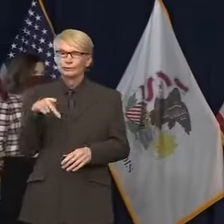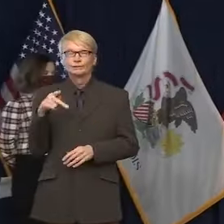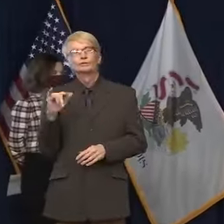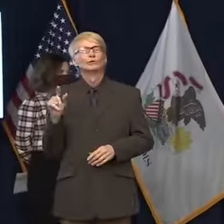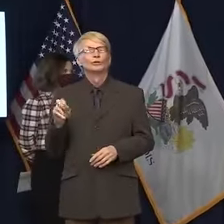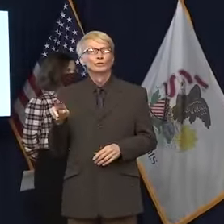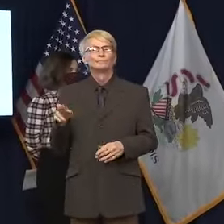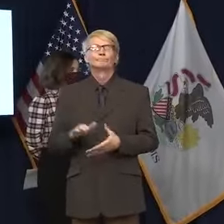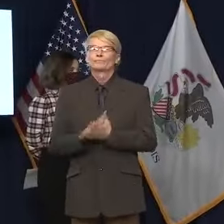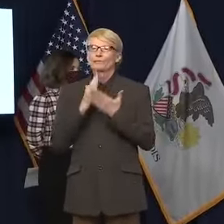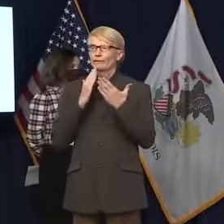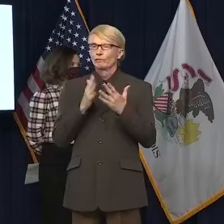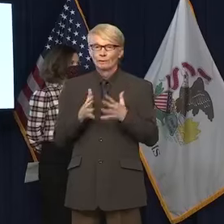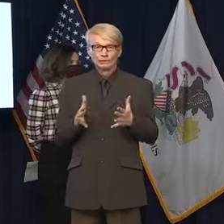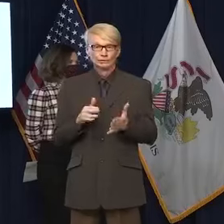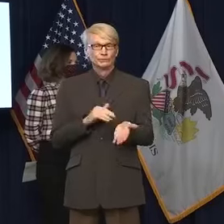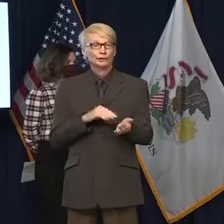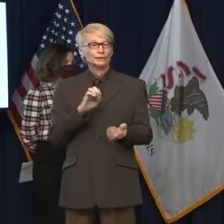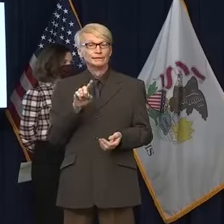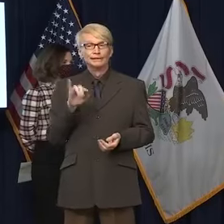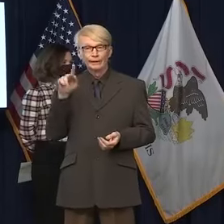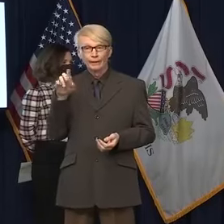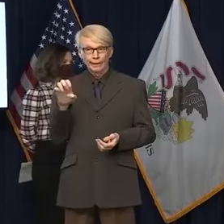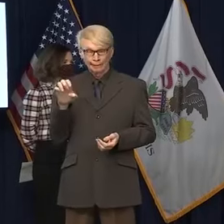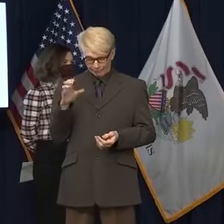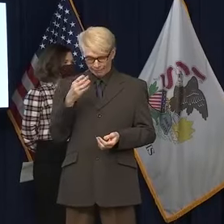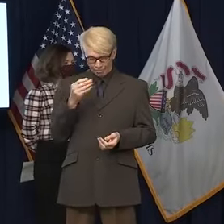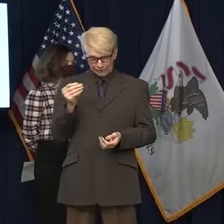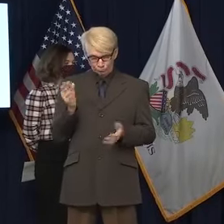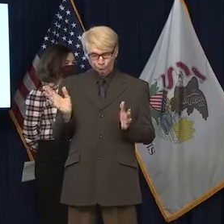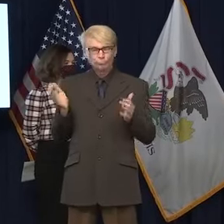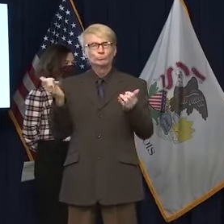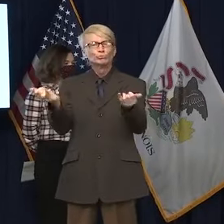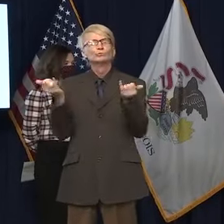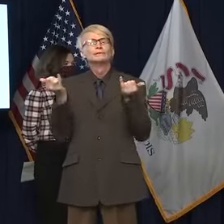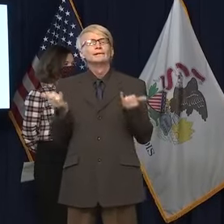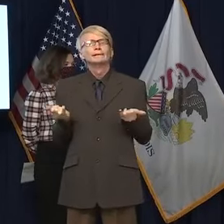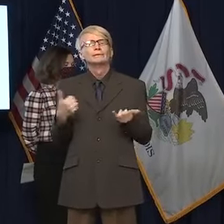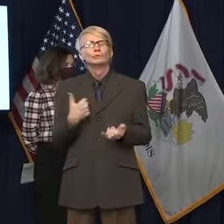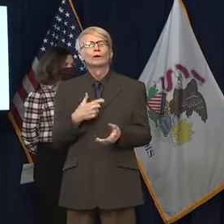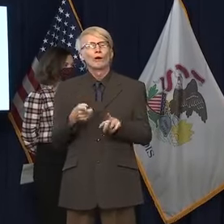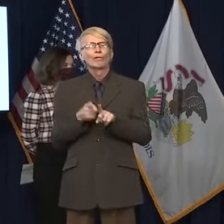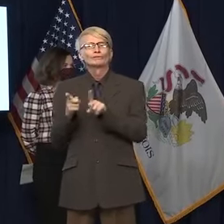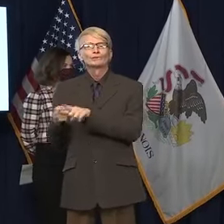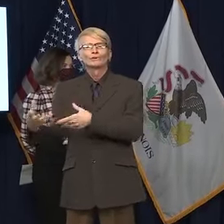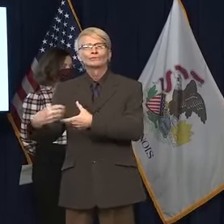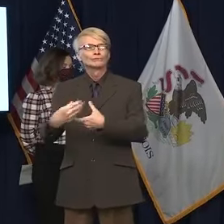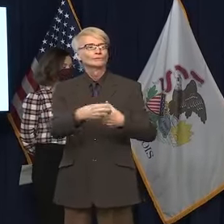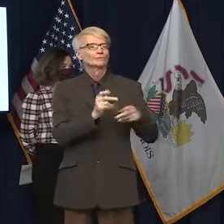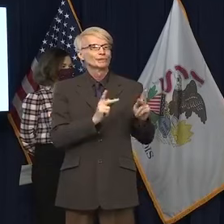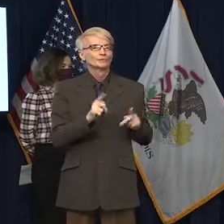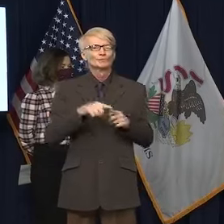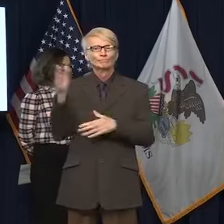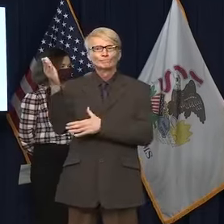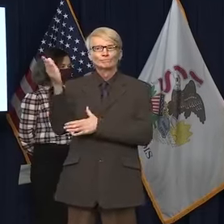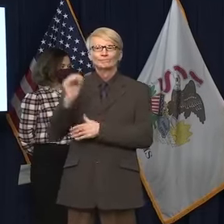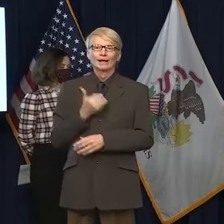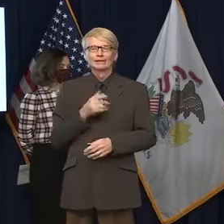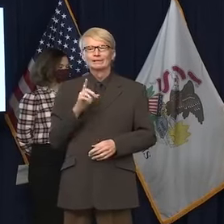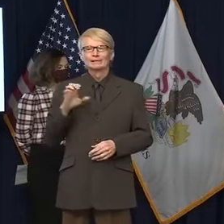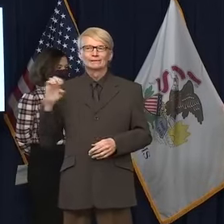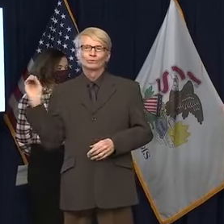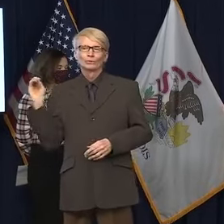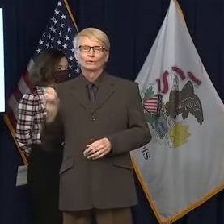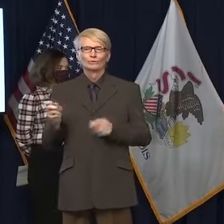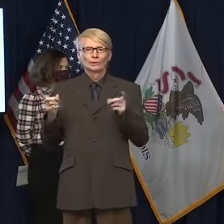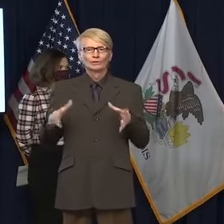Thank you very much, Dr. Ezeke. And today, we're also joined by our DCEO Director, Aaron